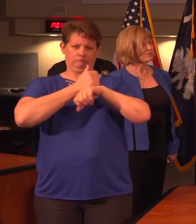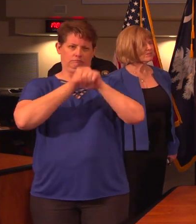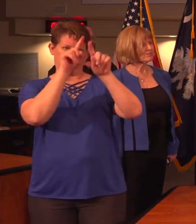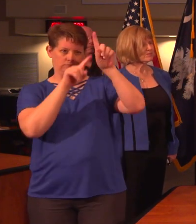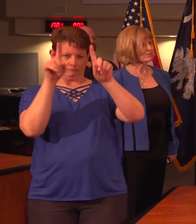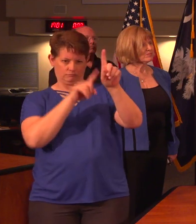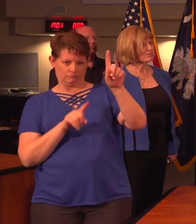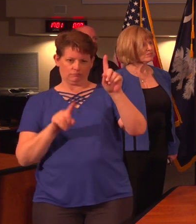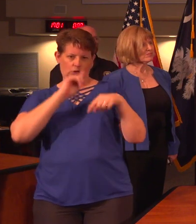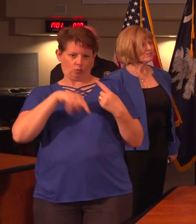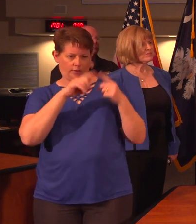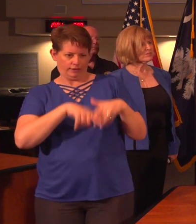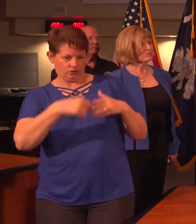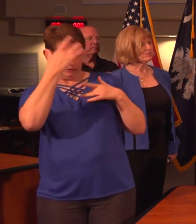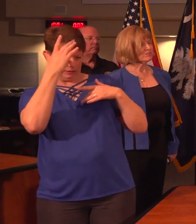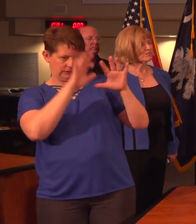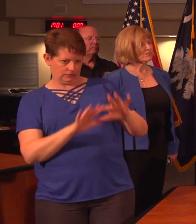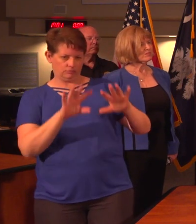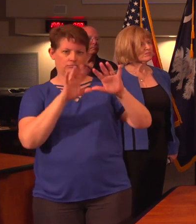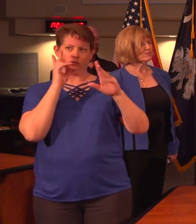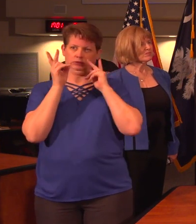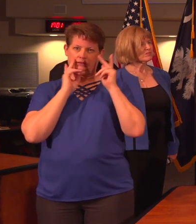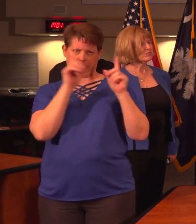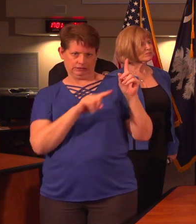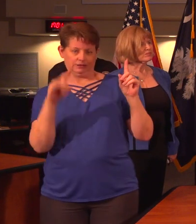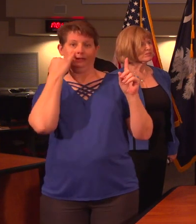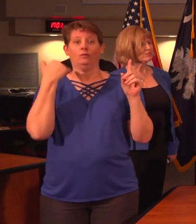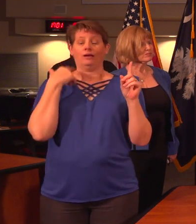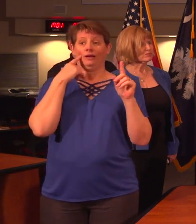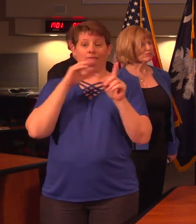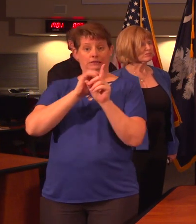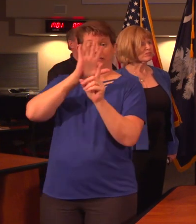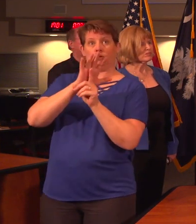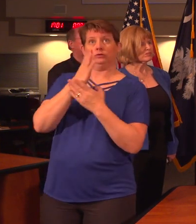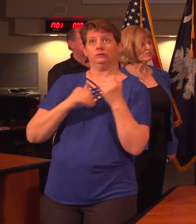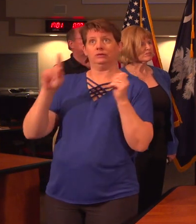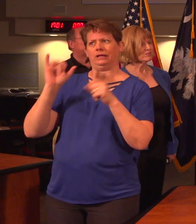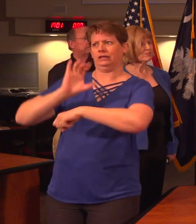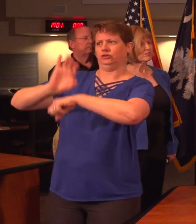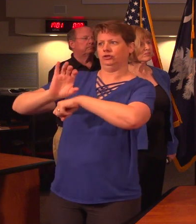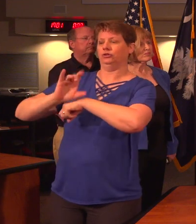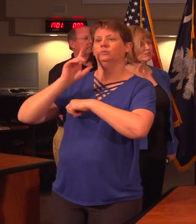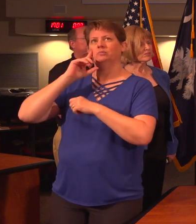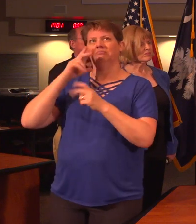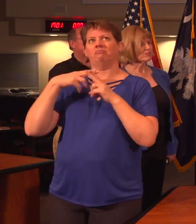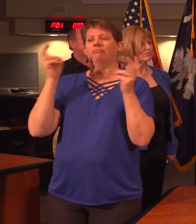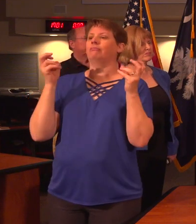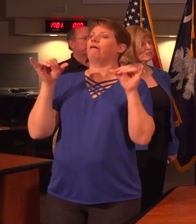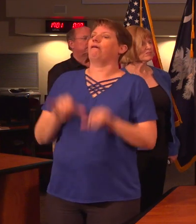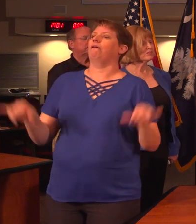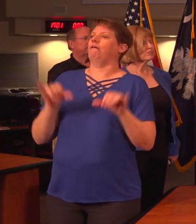on their onsets of illness and so if there is an exposure in a setting like a church we would call that a common source exposure